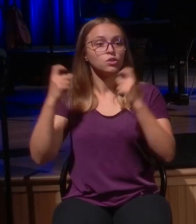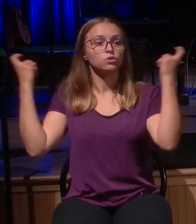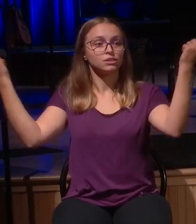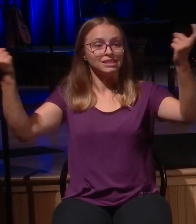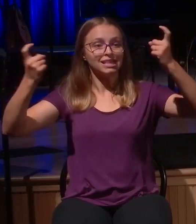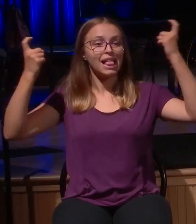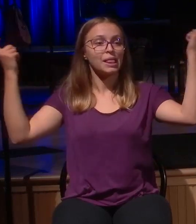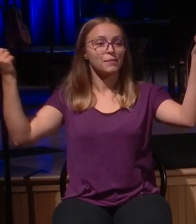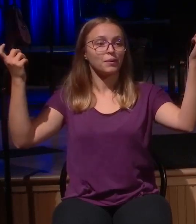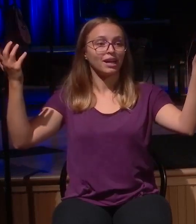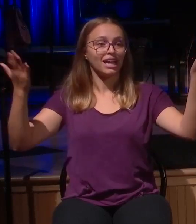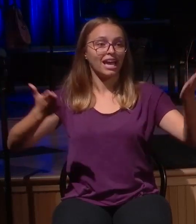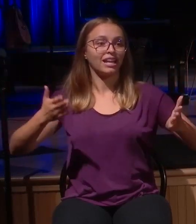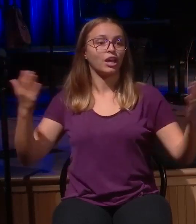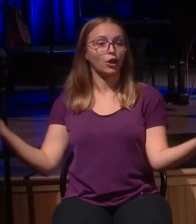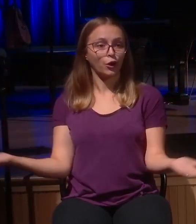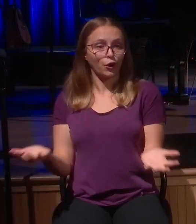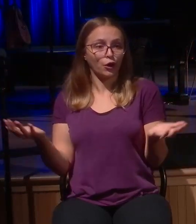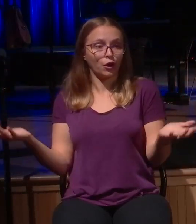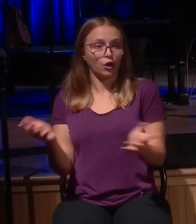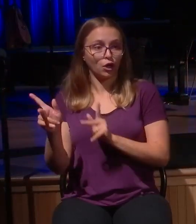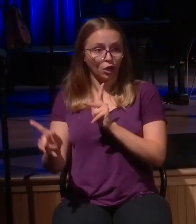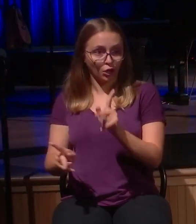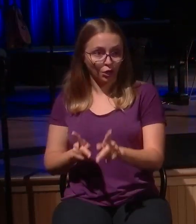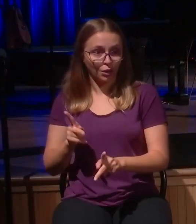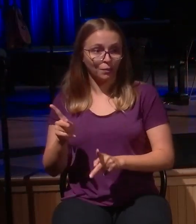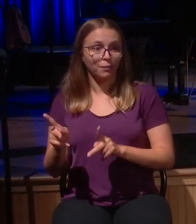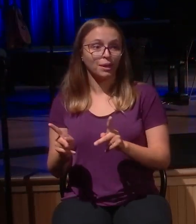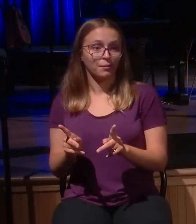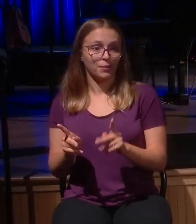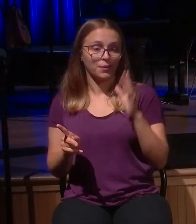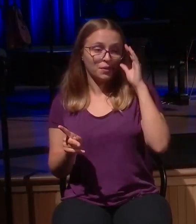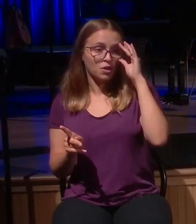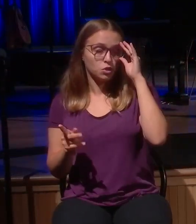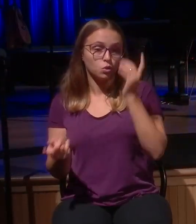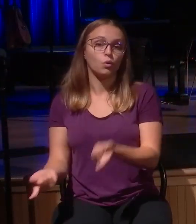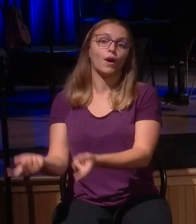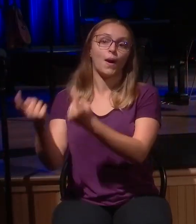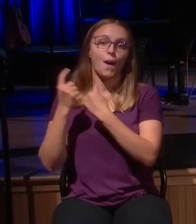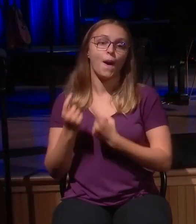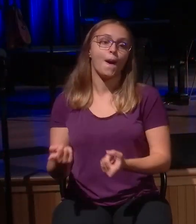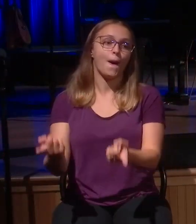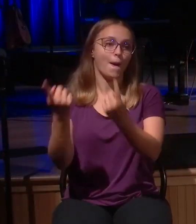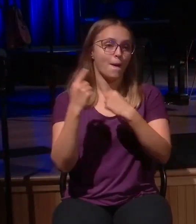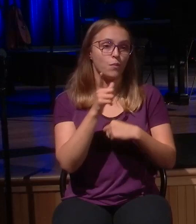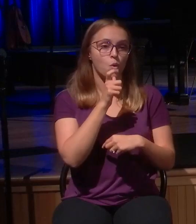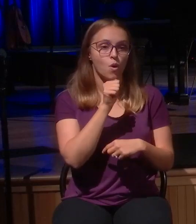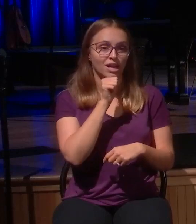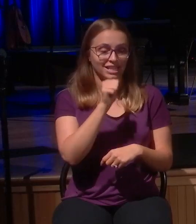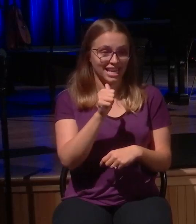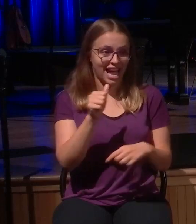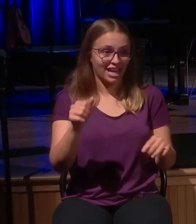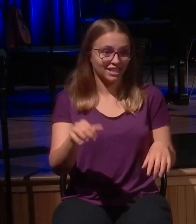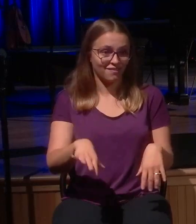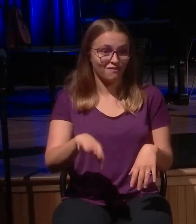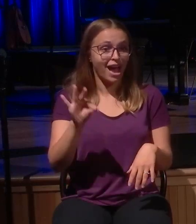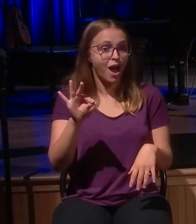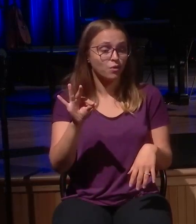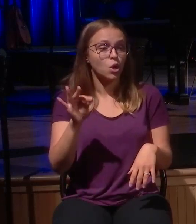doors, because we too in our own flesh were messes apart from the working grace of Christ. We know what it's like to be lost and to be found, to be blind but now